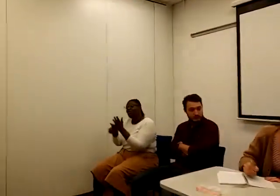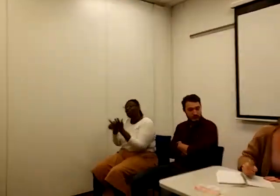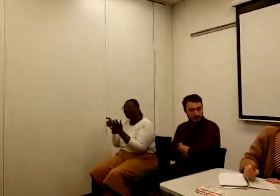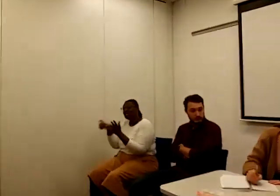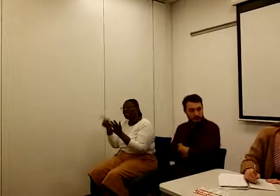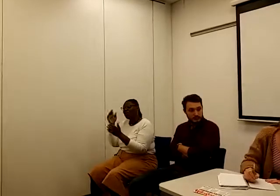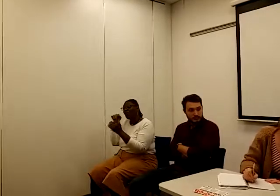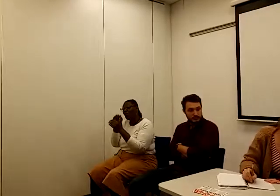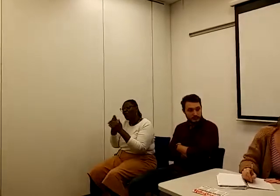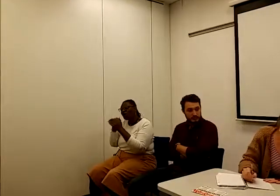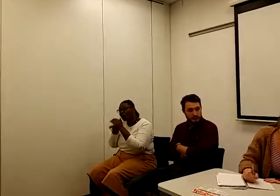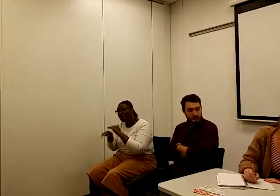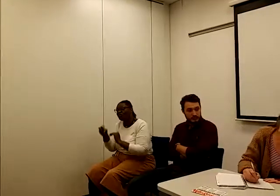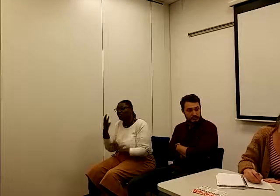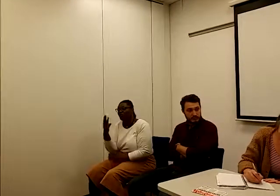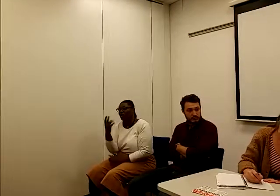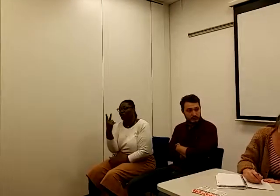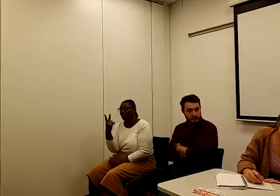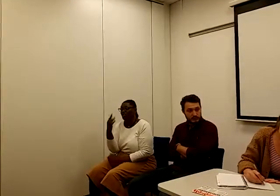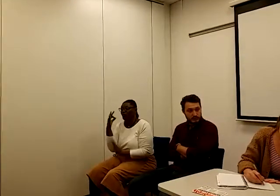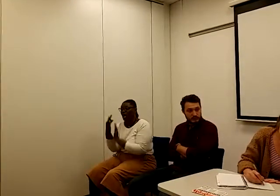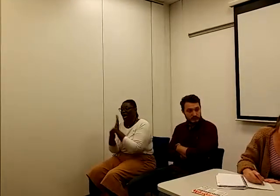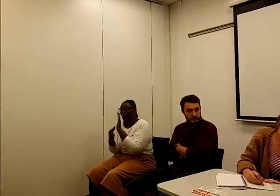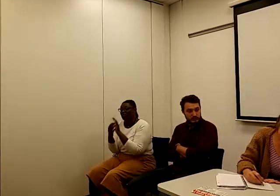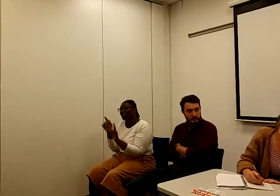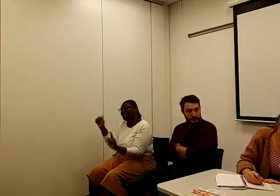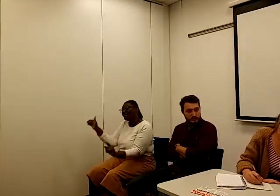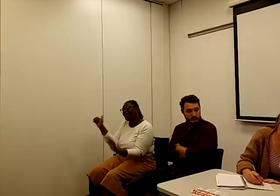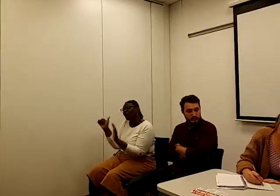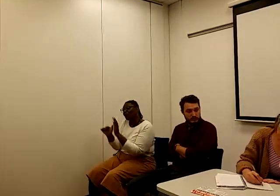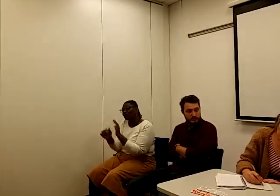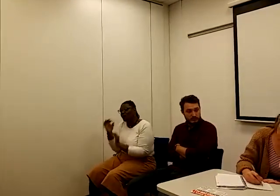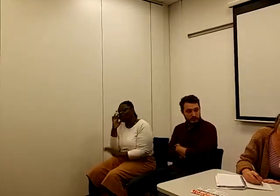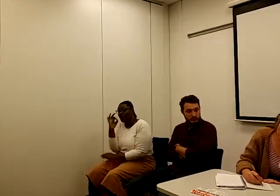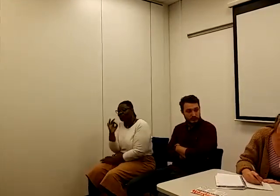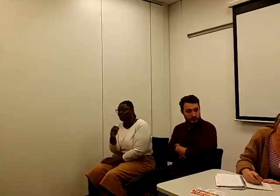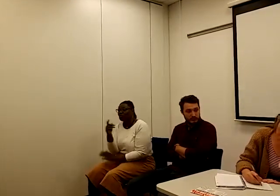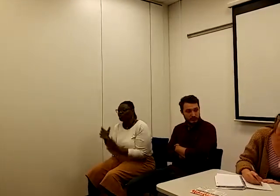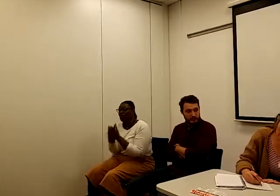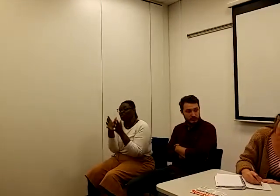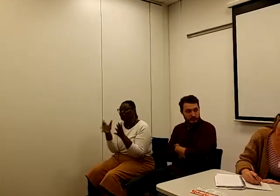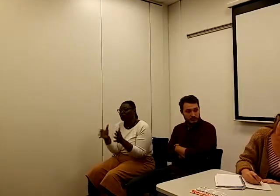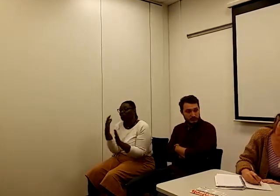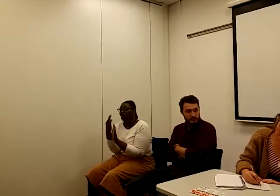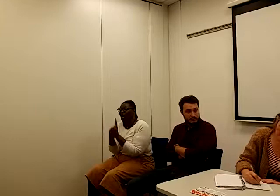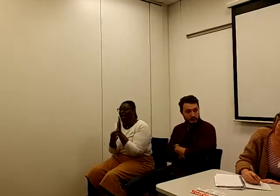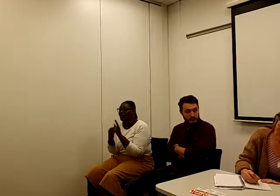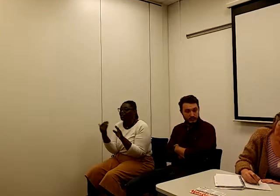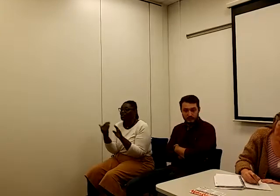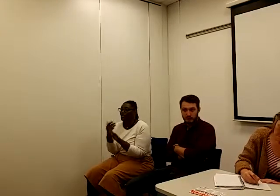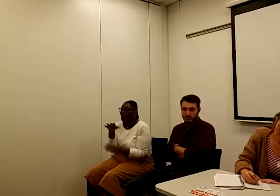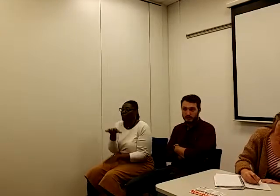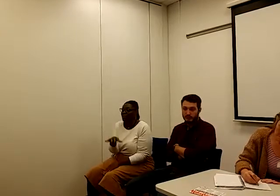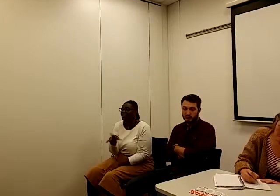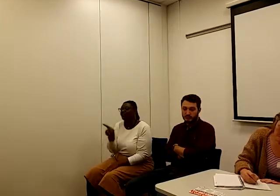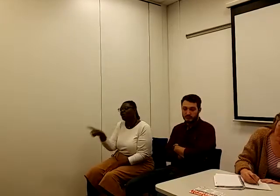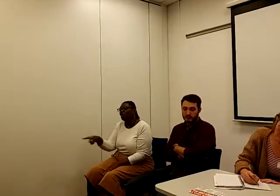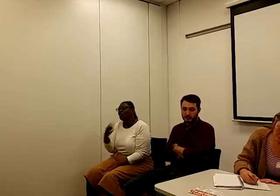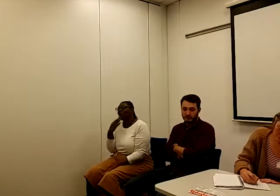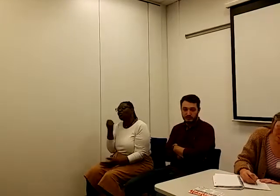32 hours, they will then start asking you to increase your hours in the workplace. When you get to 32